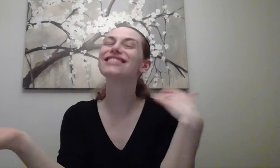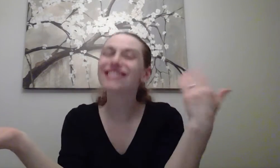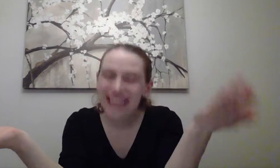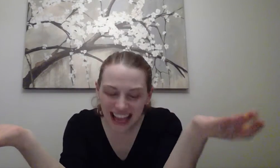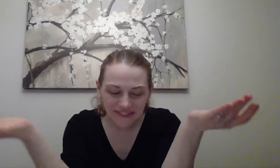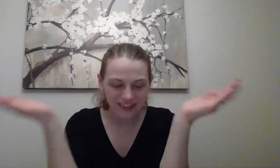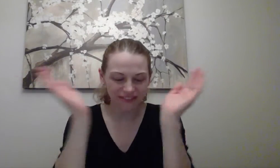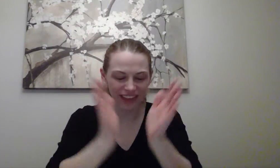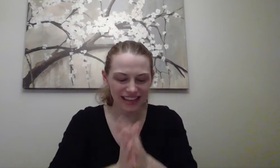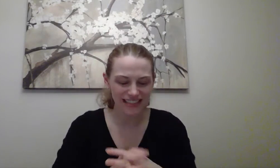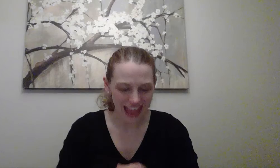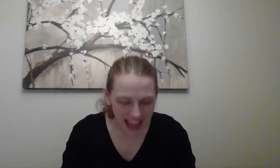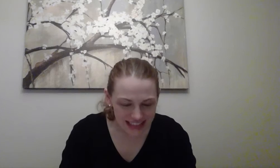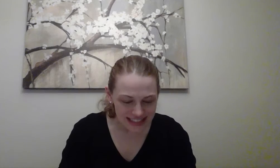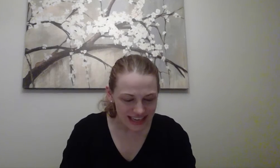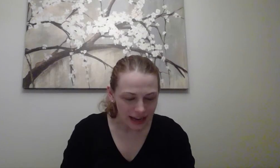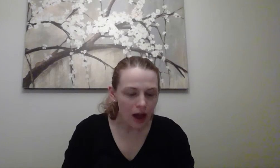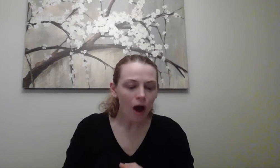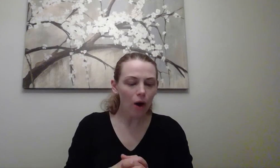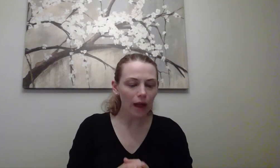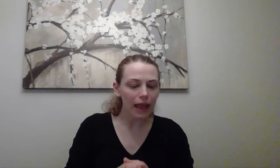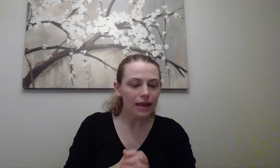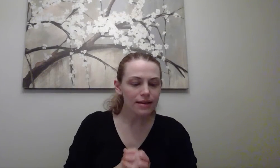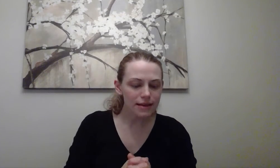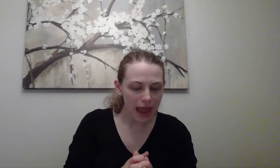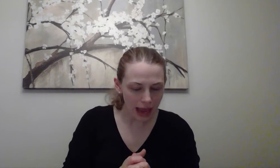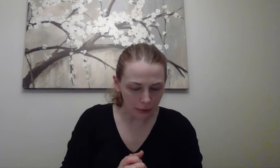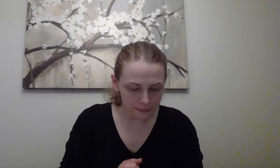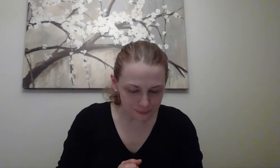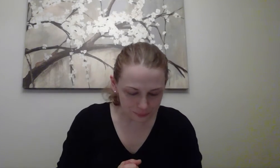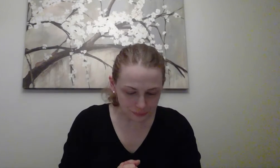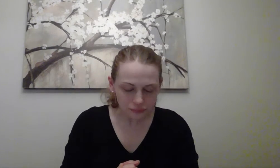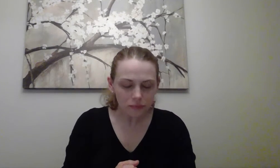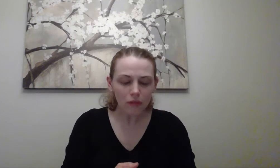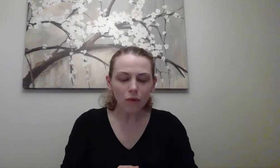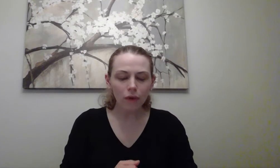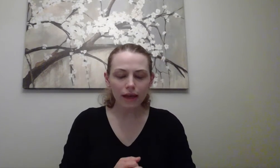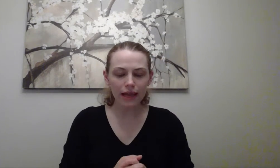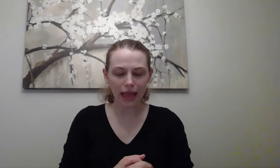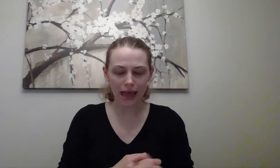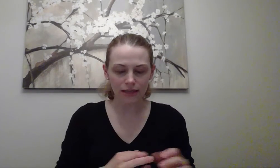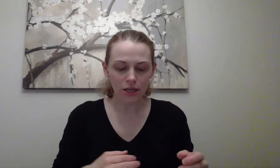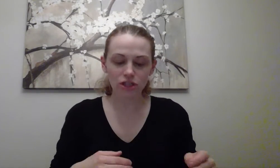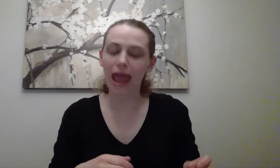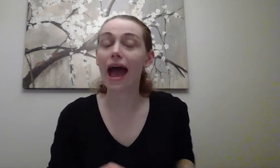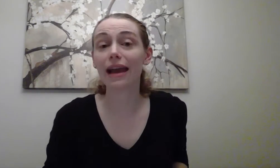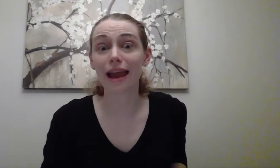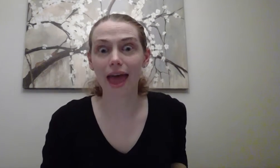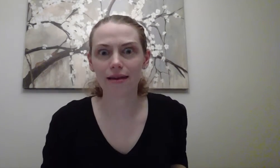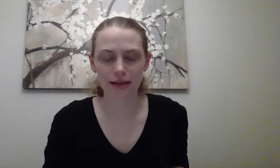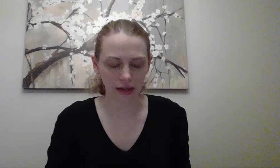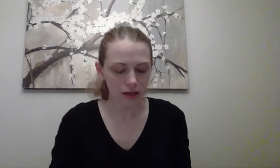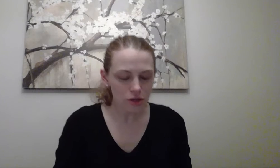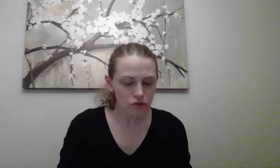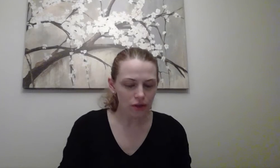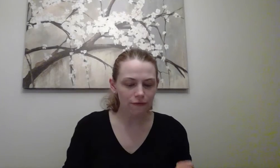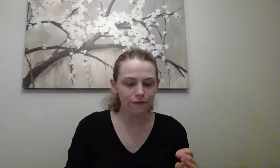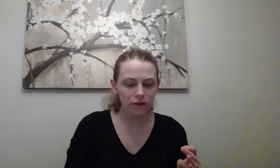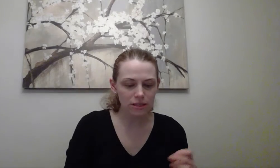Lifesaver. Fantastic. Okay. Now we're going to get to add an ending. So the first